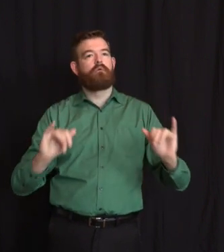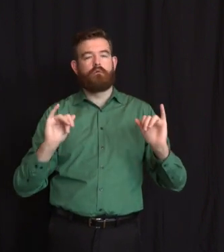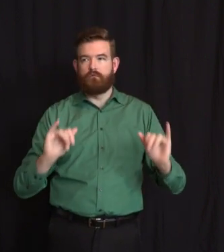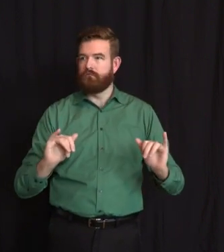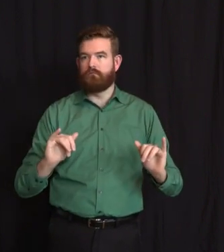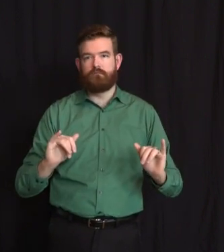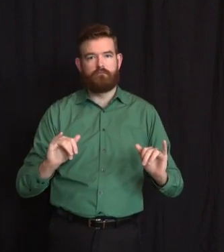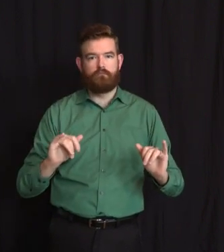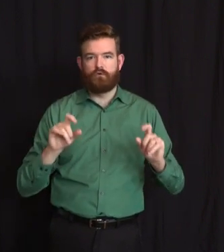upon.